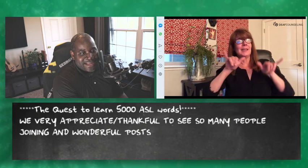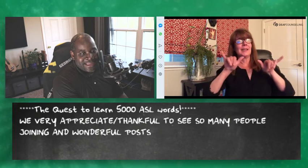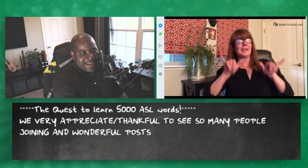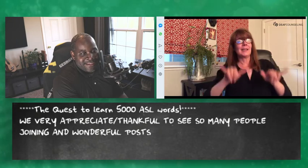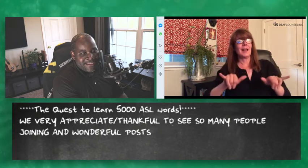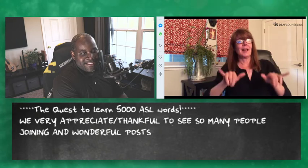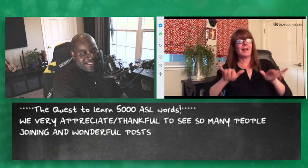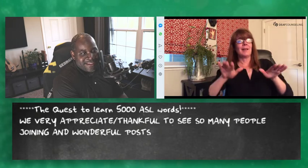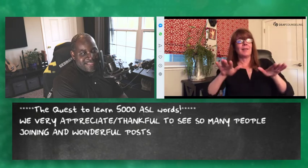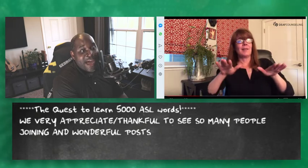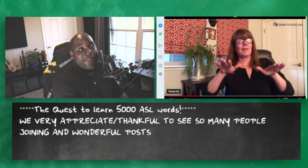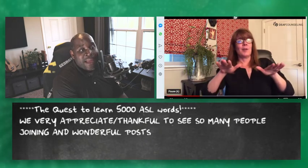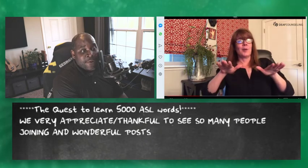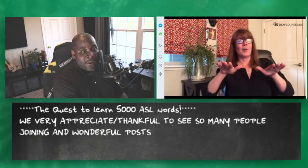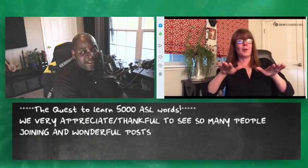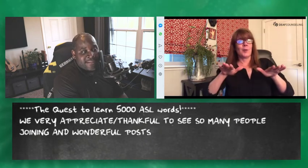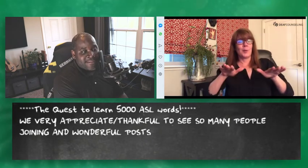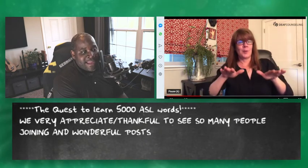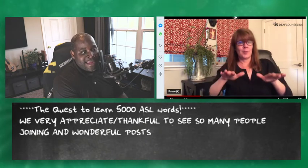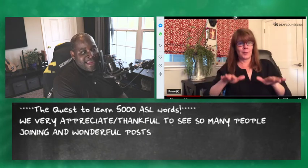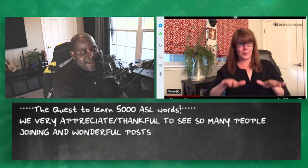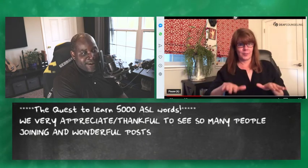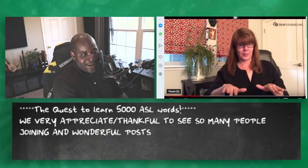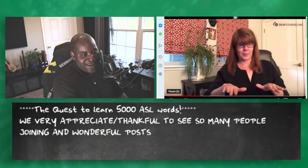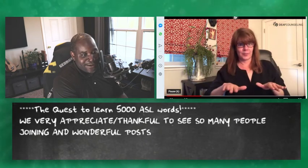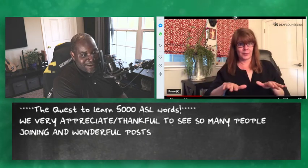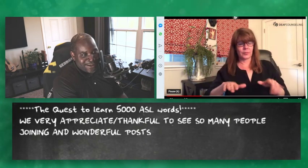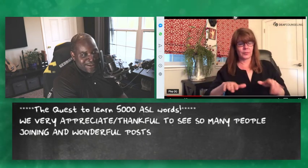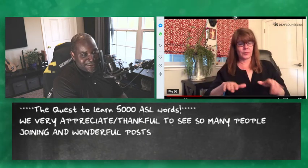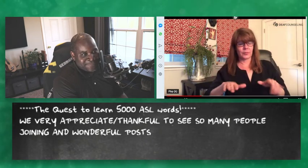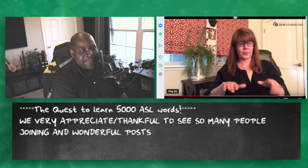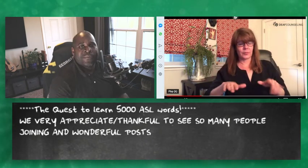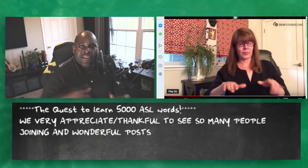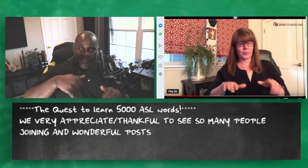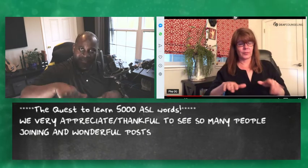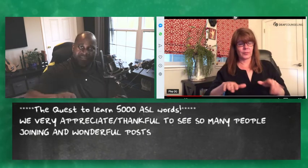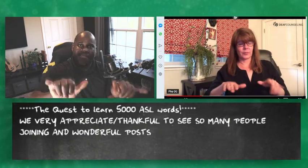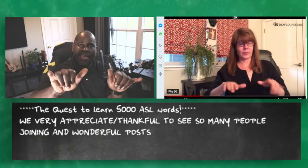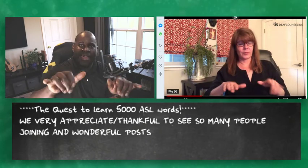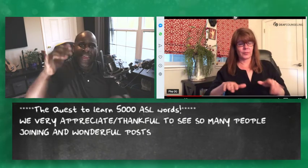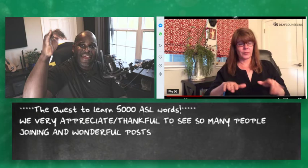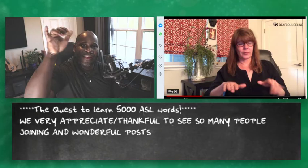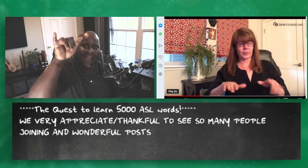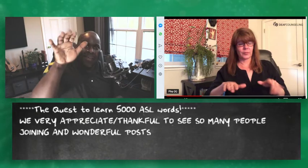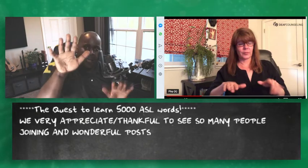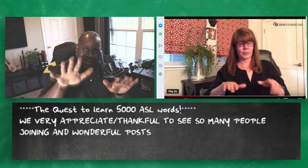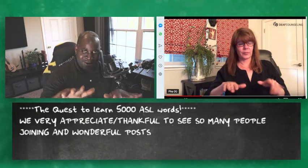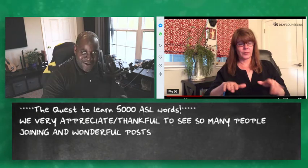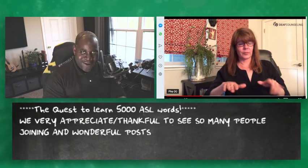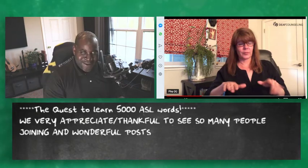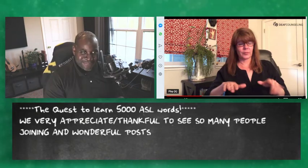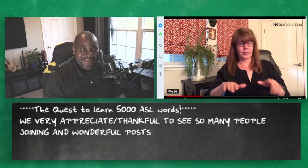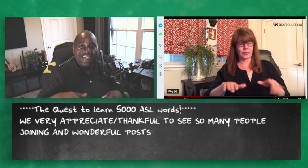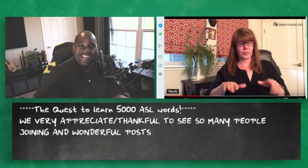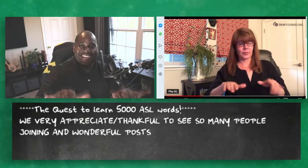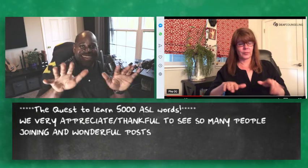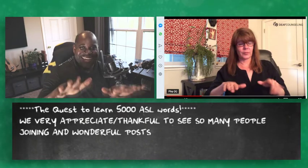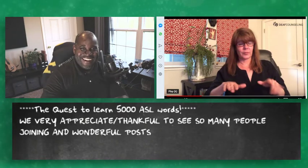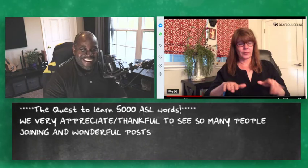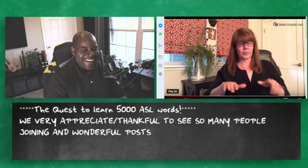help everyone stay calm stay calm stay calm